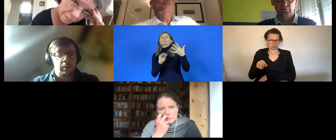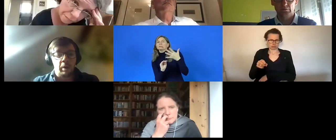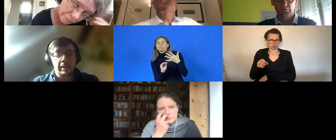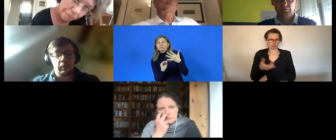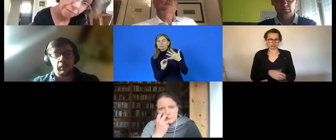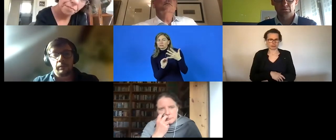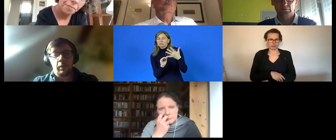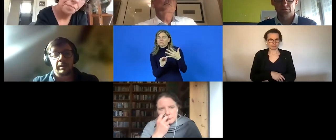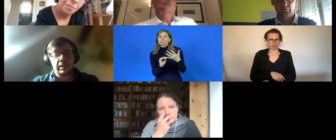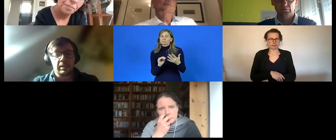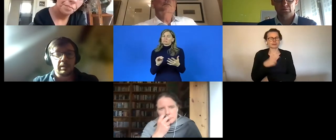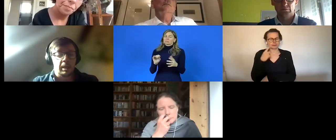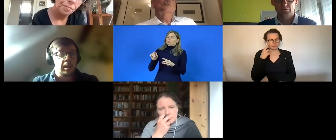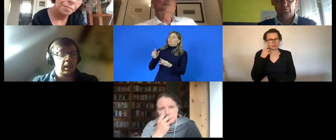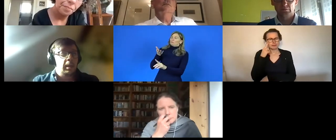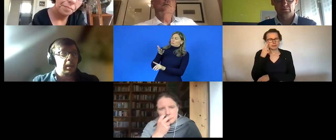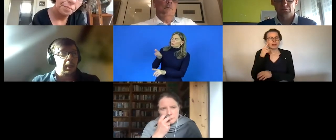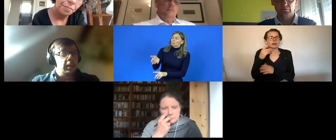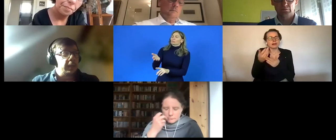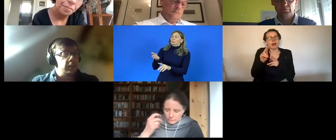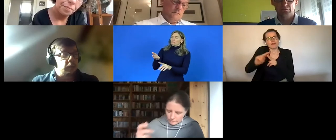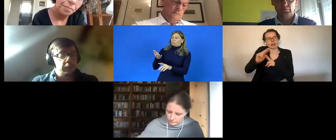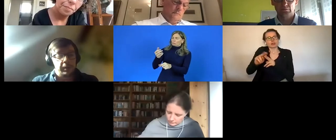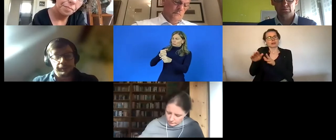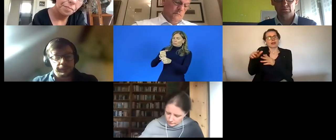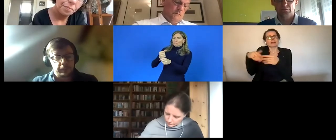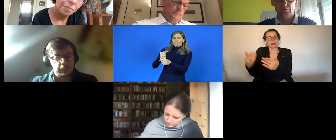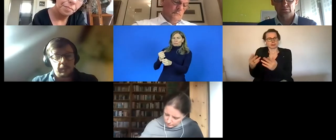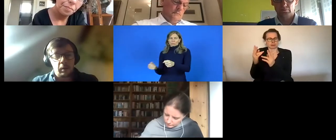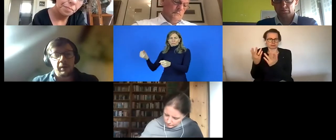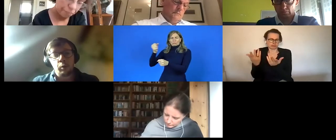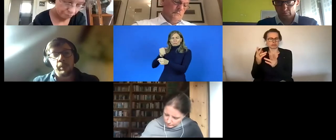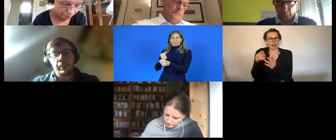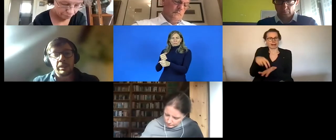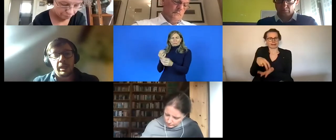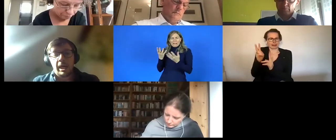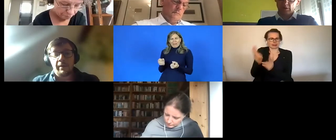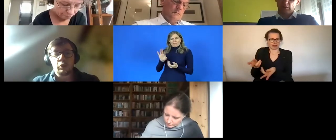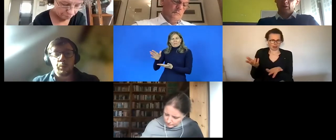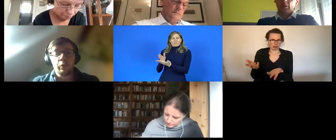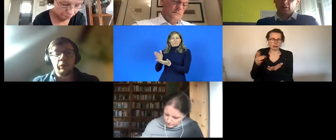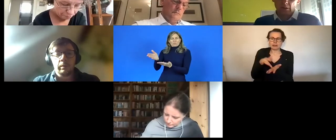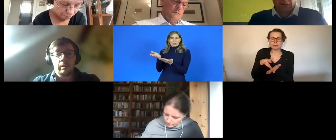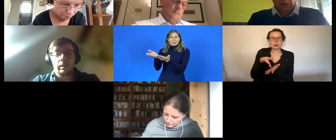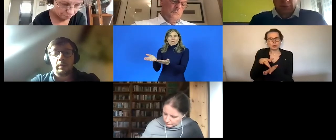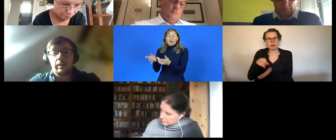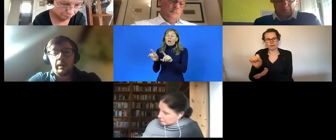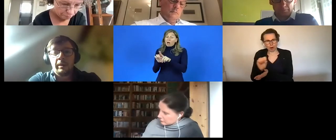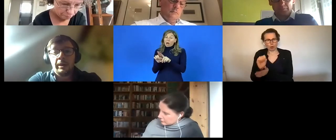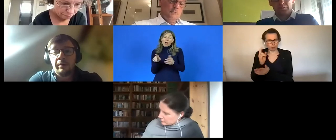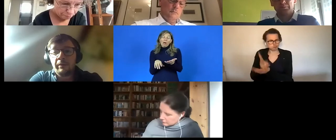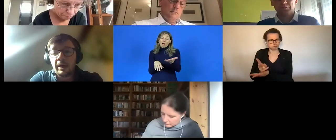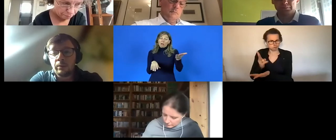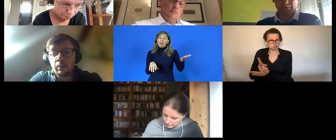right of of existence and in the case of um of our members have also proven uh